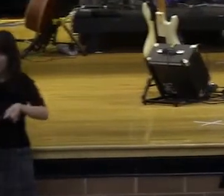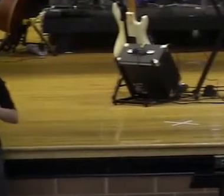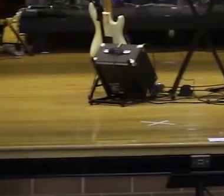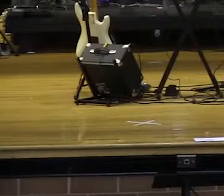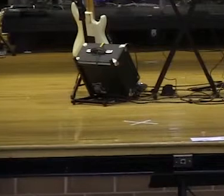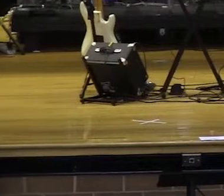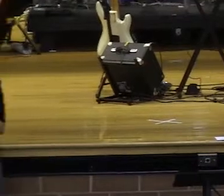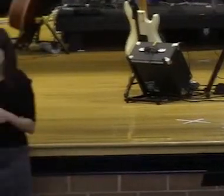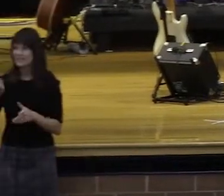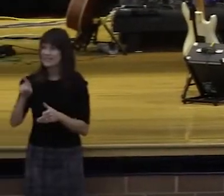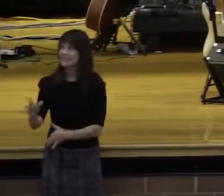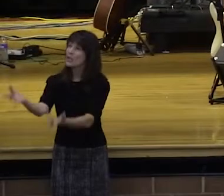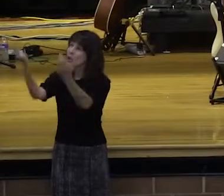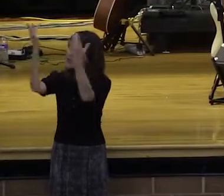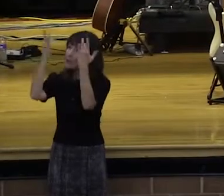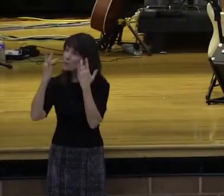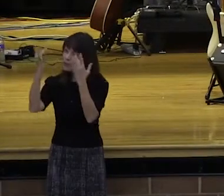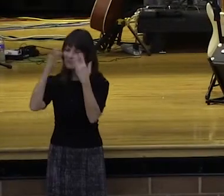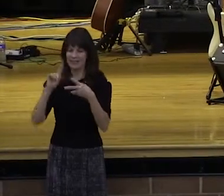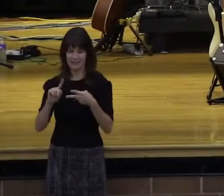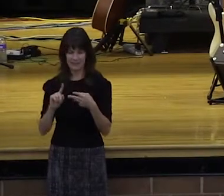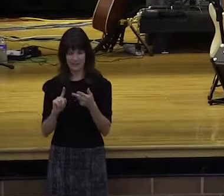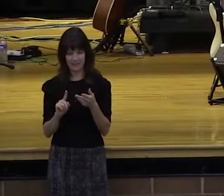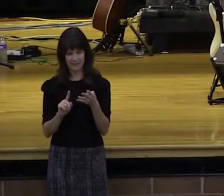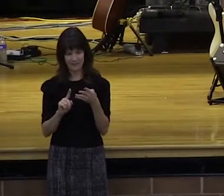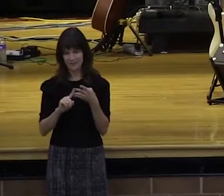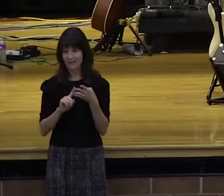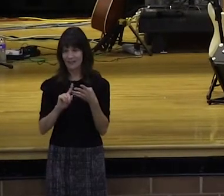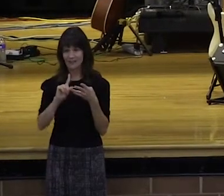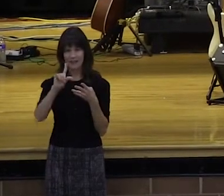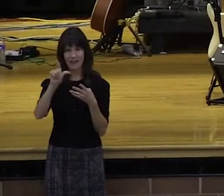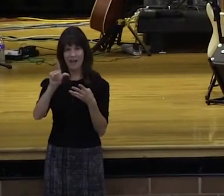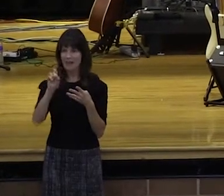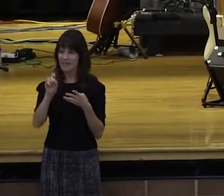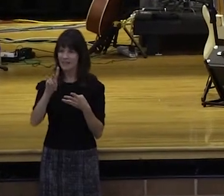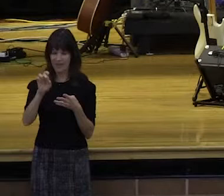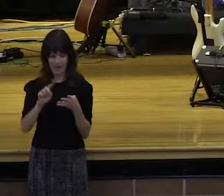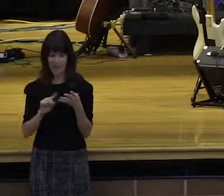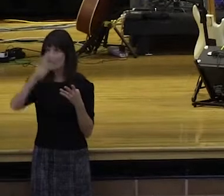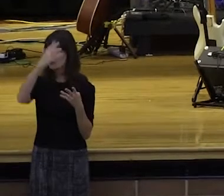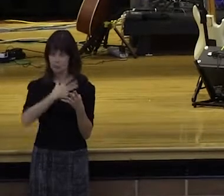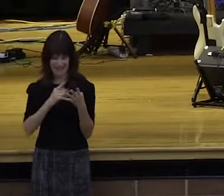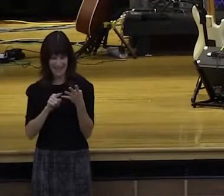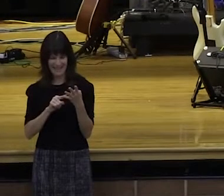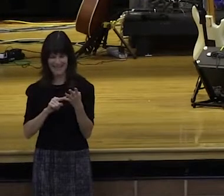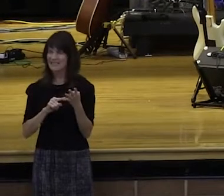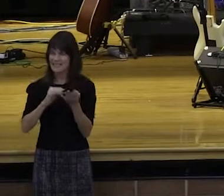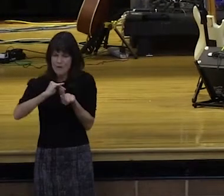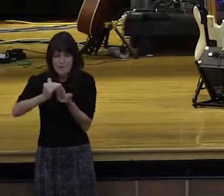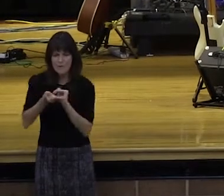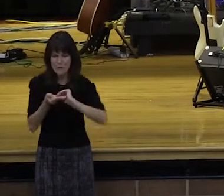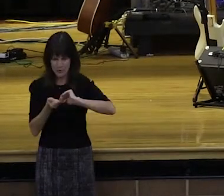love, grace, and forgiveness. Say it with me. Mercy, love, grace, and forgiveness. Hallelujah. we need to tap into God's rich mercy. His